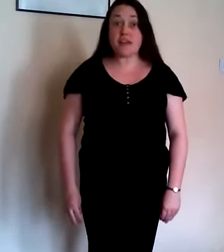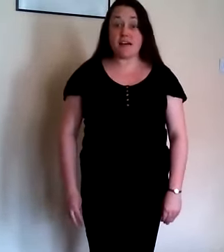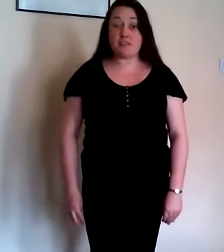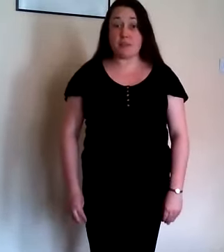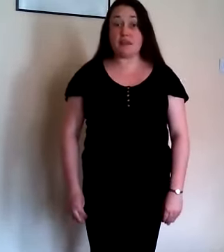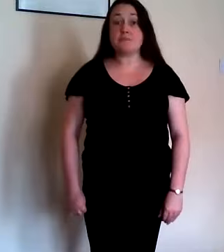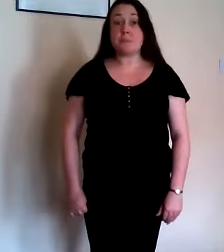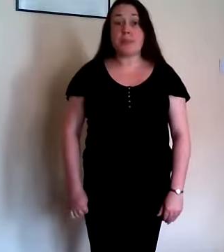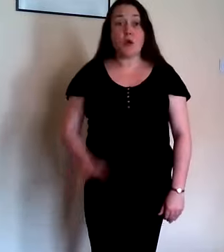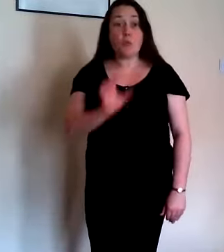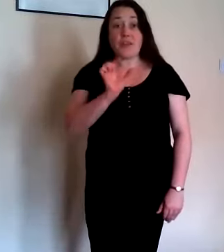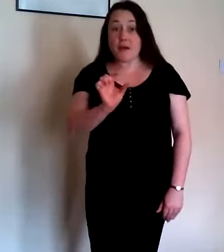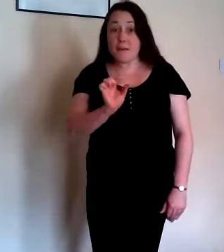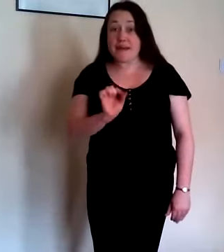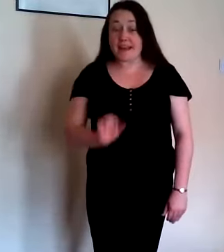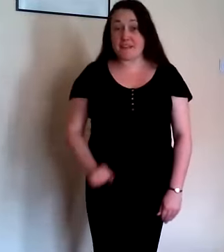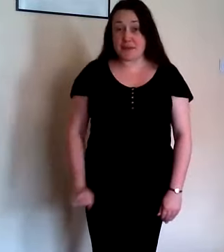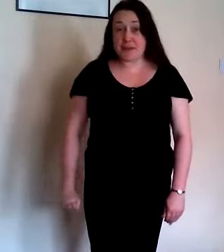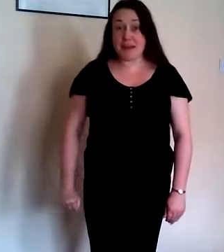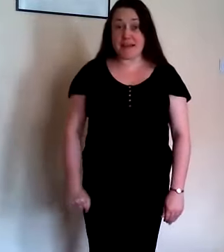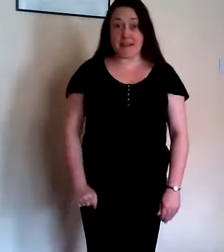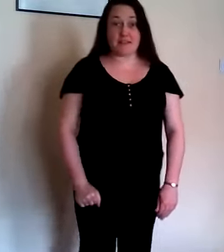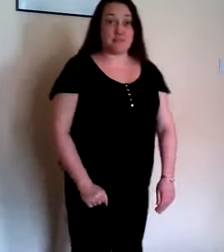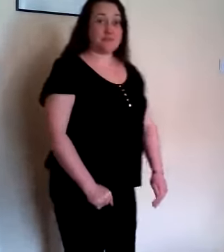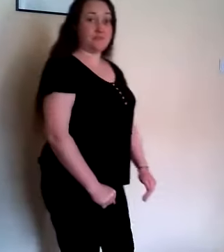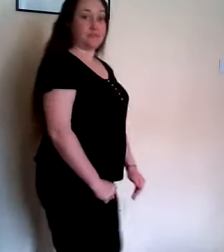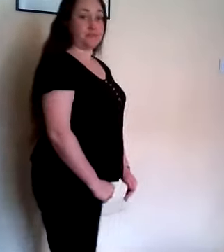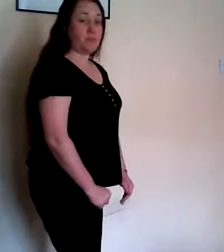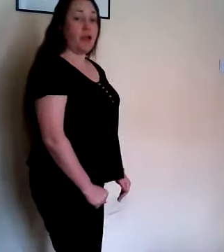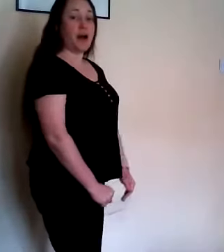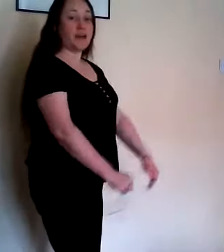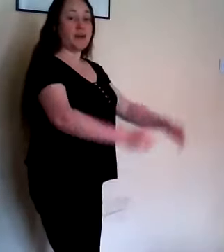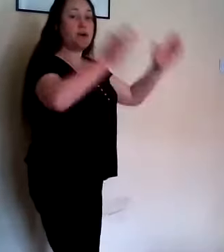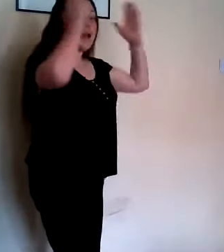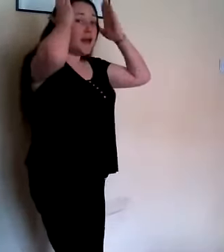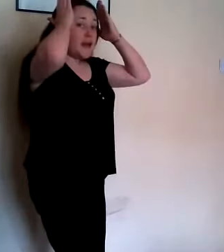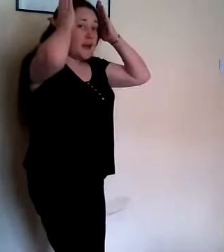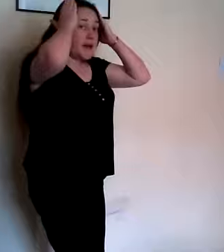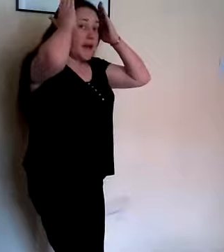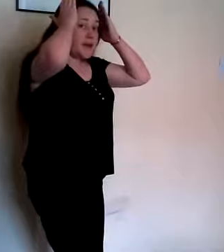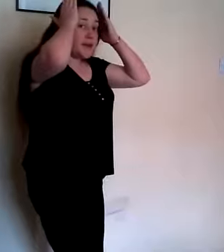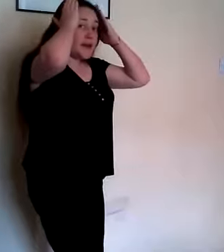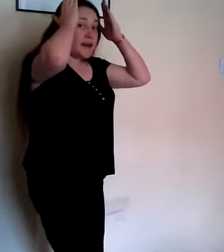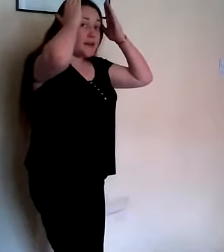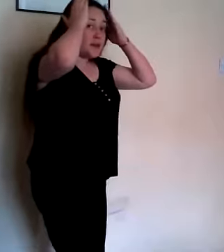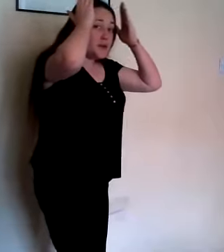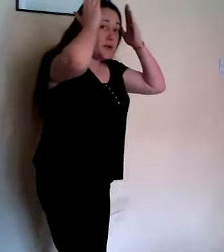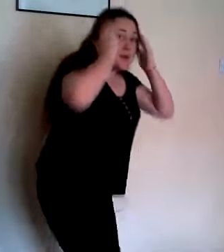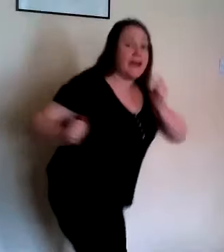after me without a break so it'll go like this I go kai kai kule